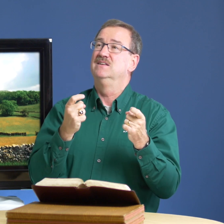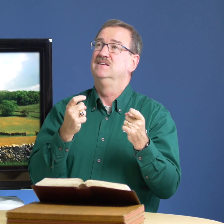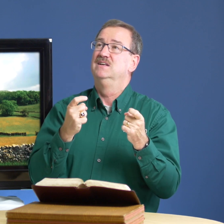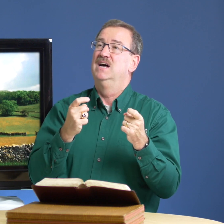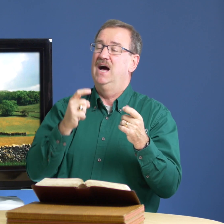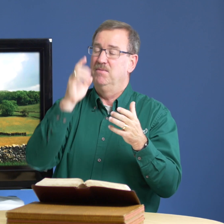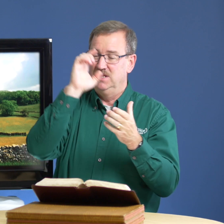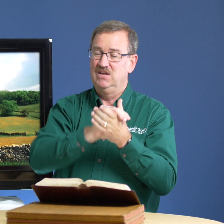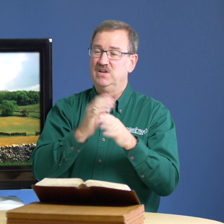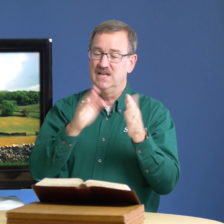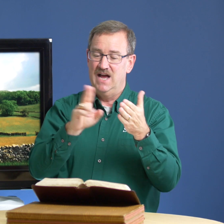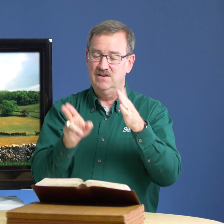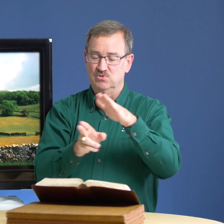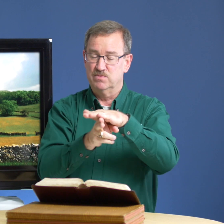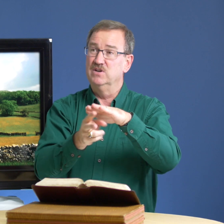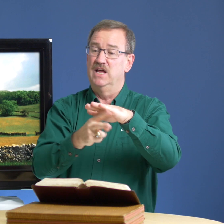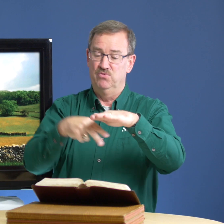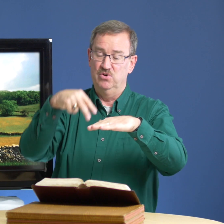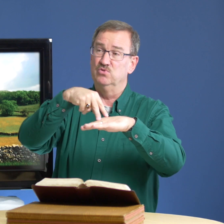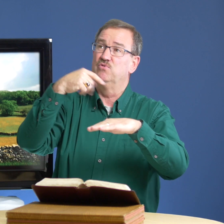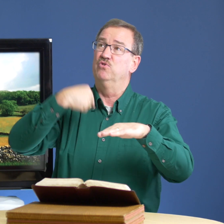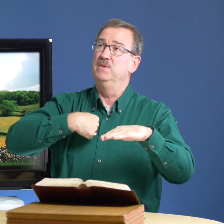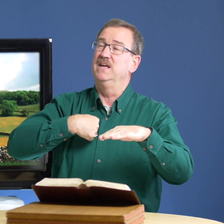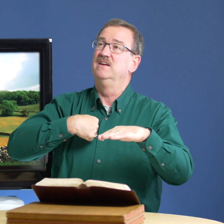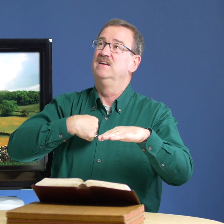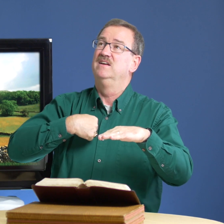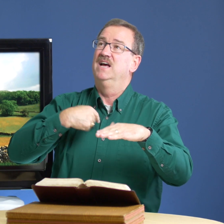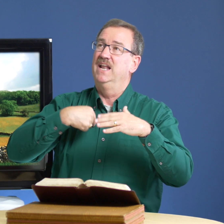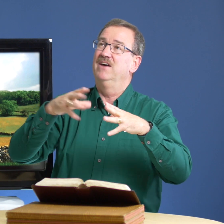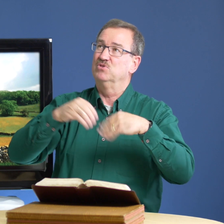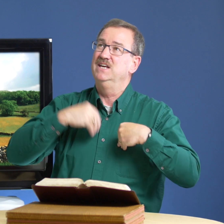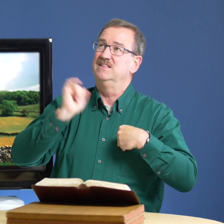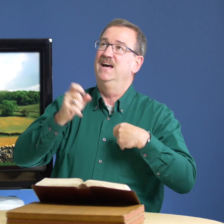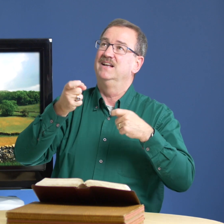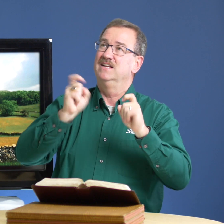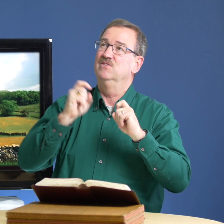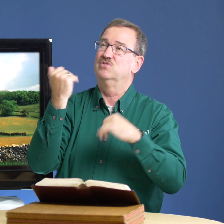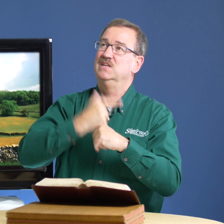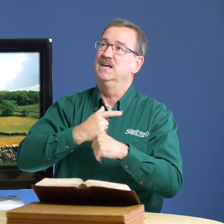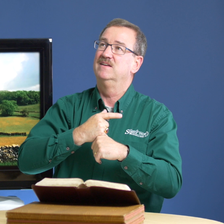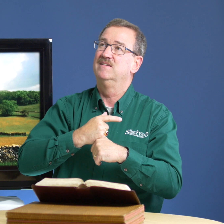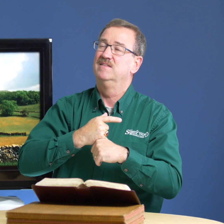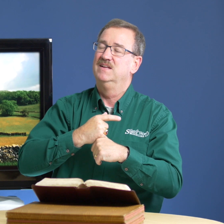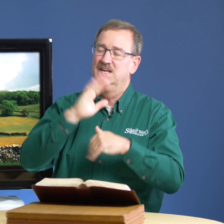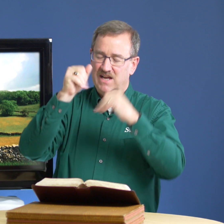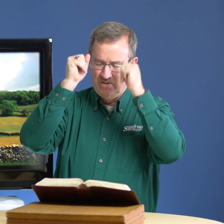i believe he died was buried and rose for me and i will take that gift today heavenly